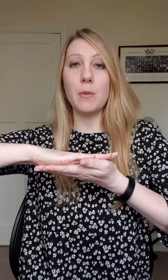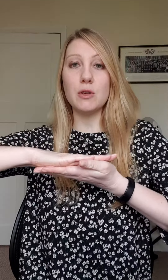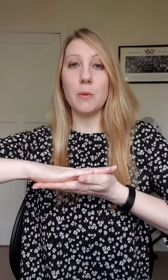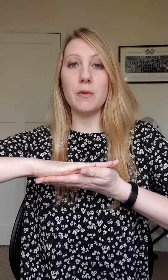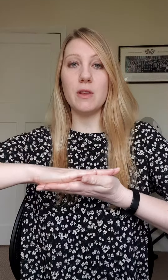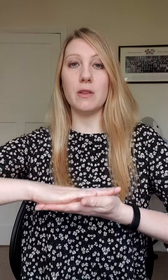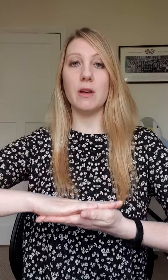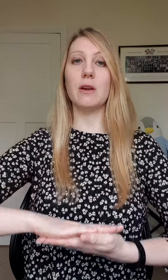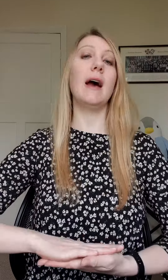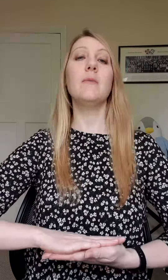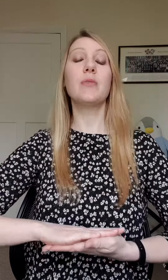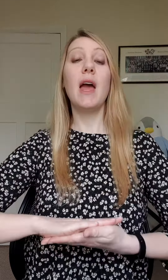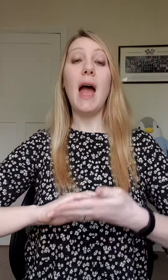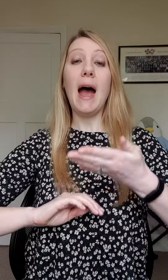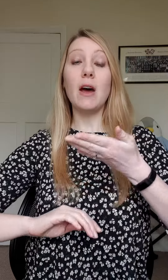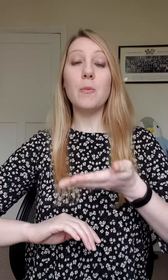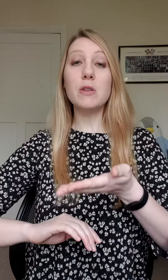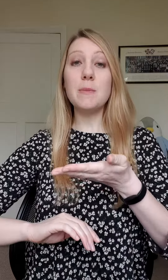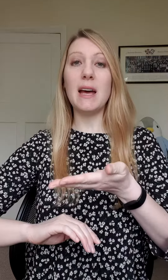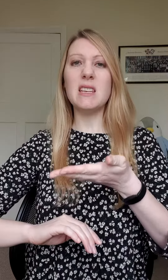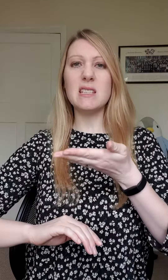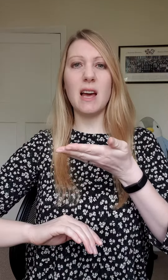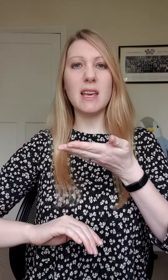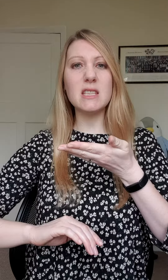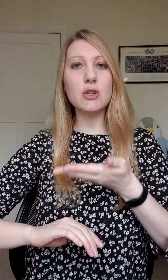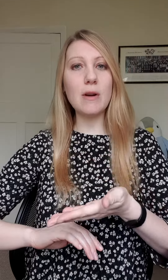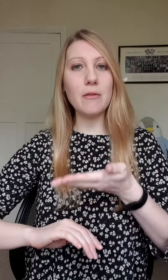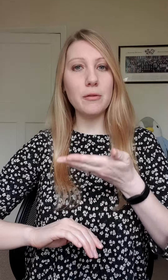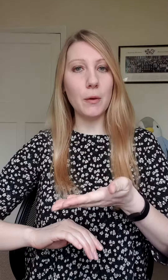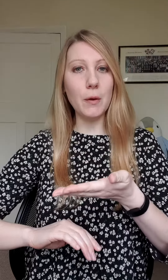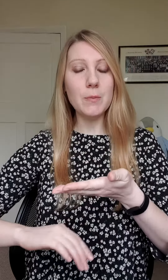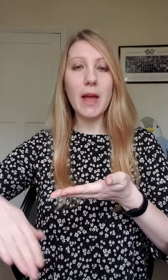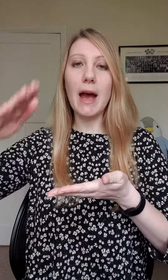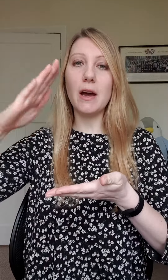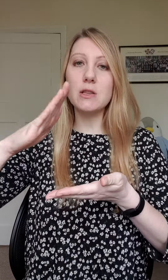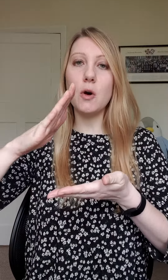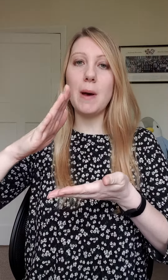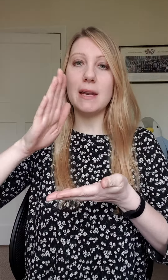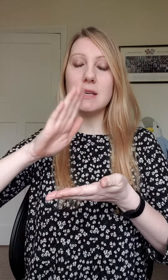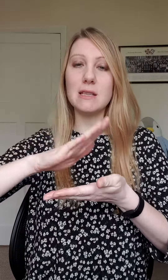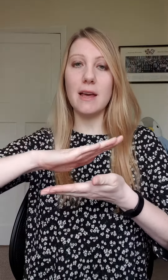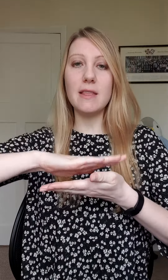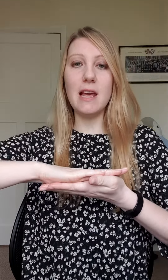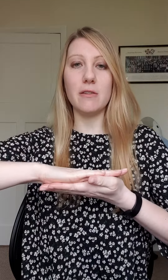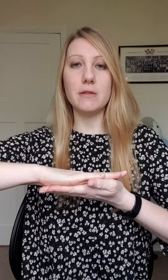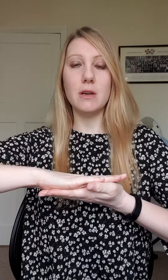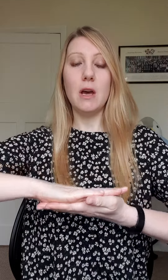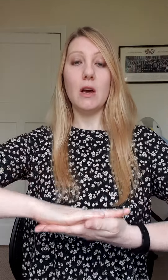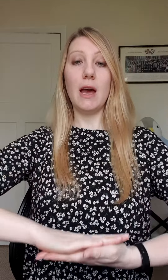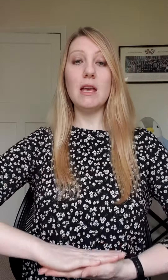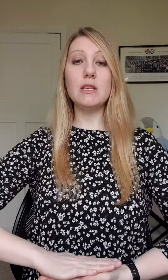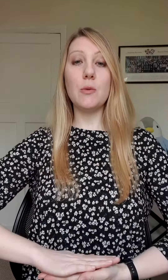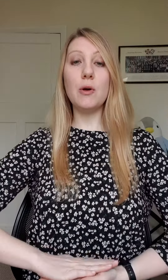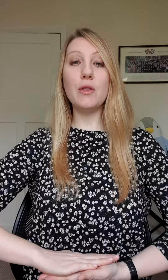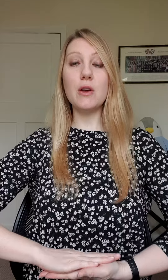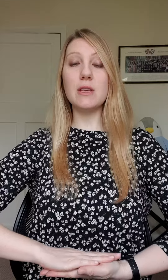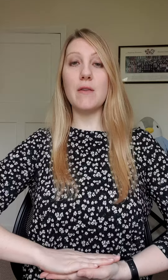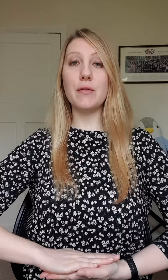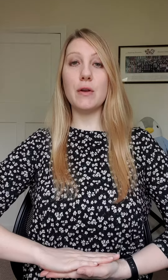on top of the other, okay, and our bottom hand is like it's the ground floor and our top hand is like the lift. Okay, so put those in front